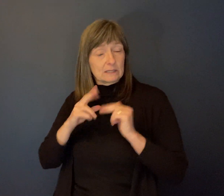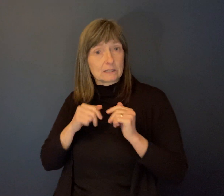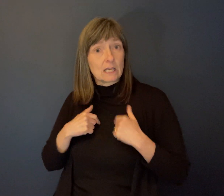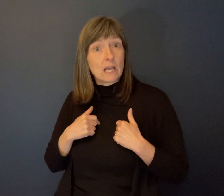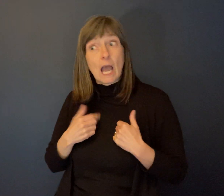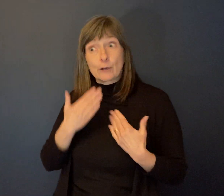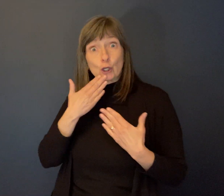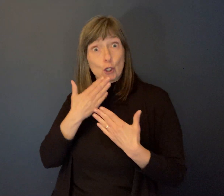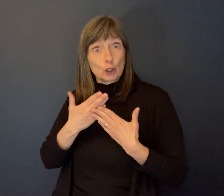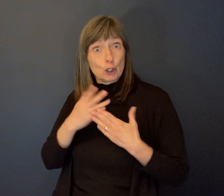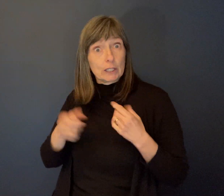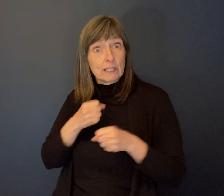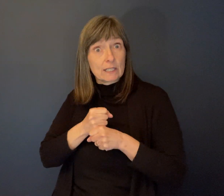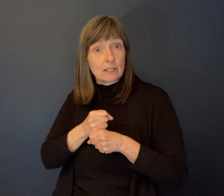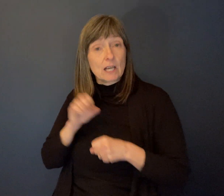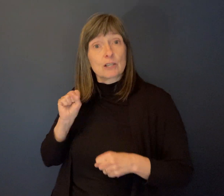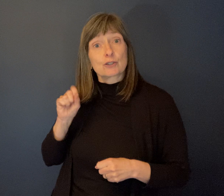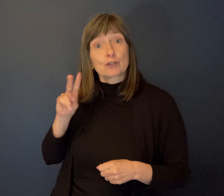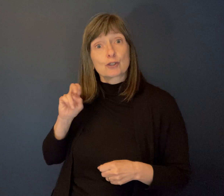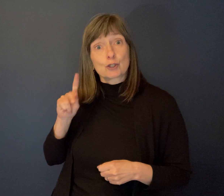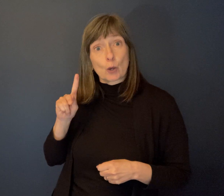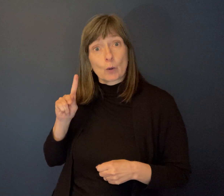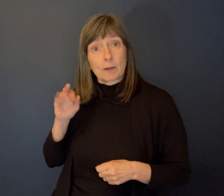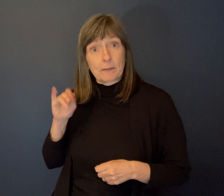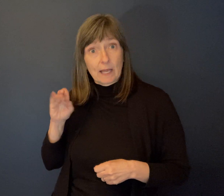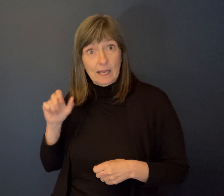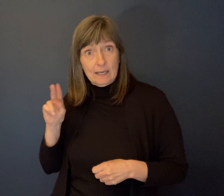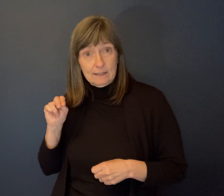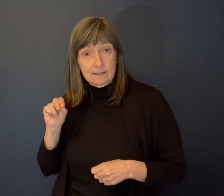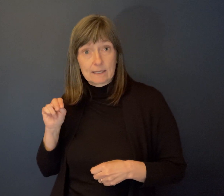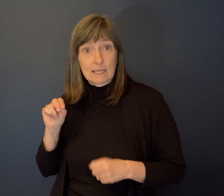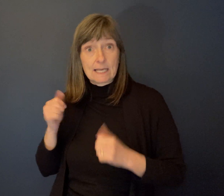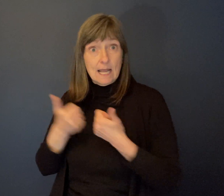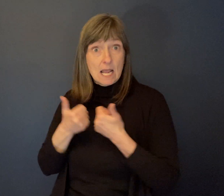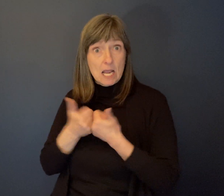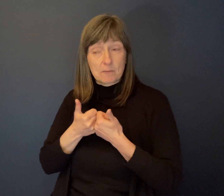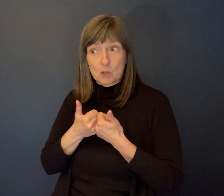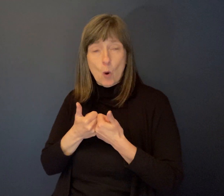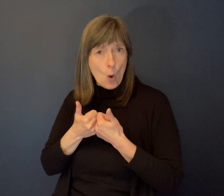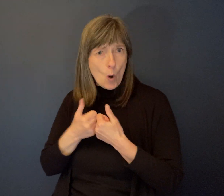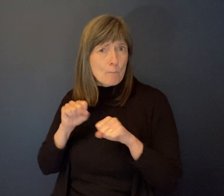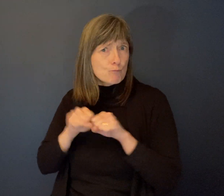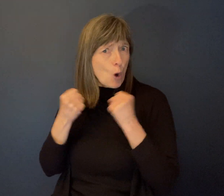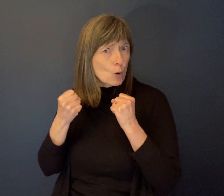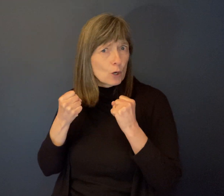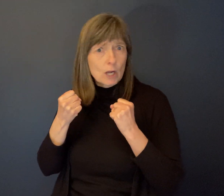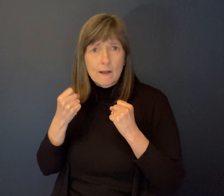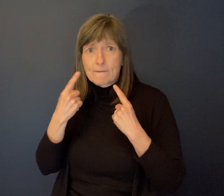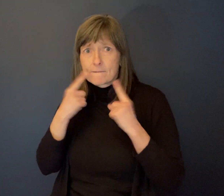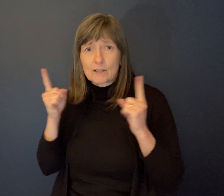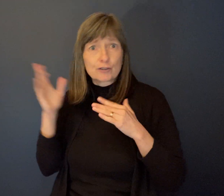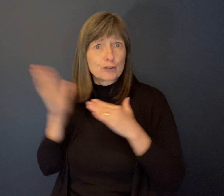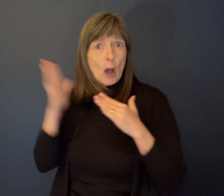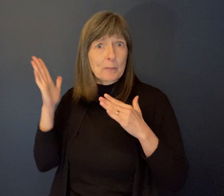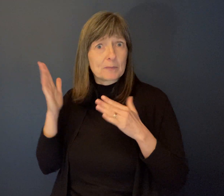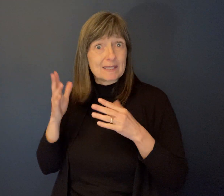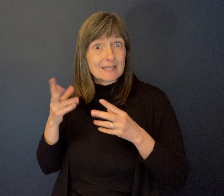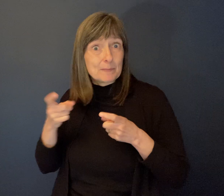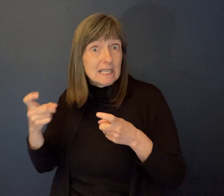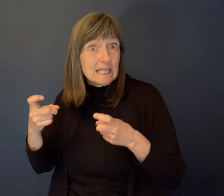successful year at Stoke Manville games, like very successful, broke a number of Canadian records. And one in particular was pretty significant. And I did a number